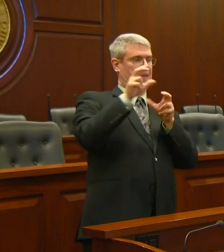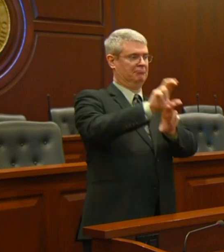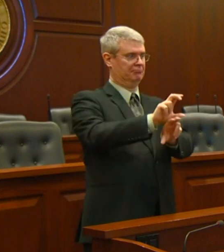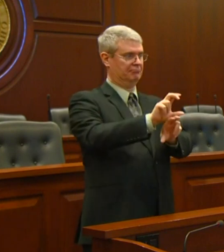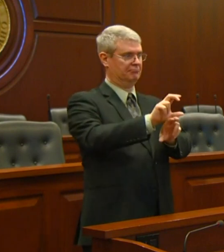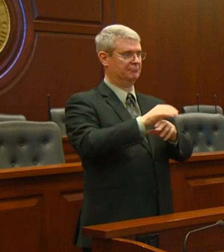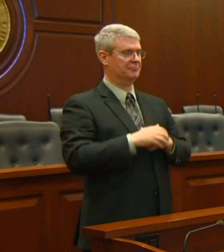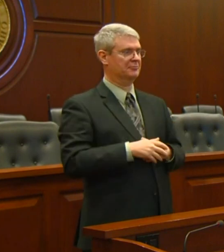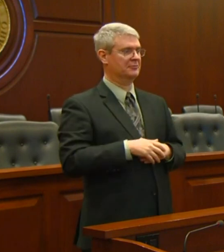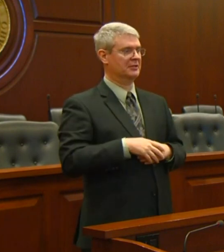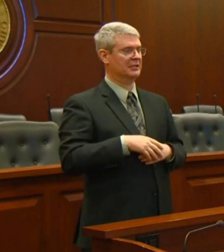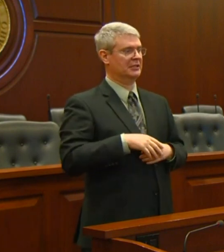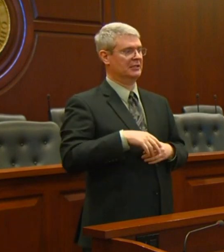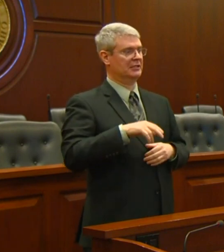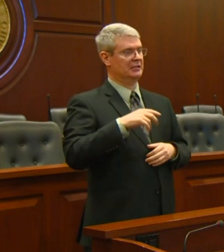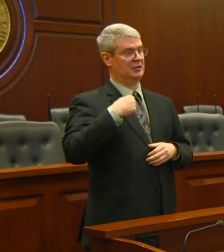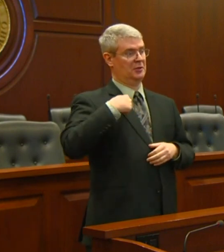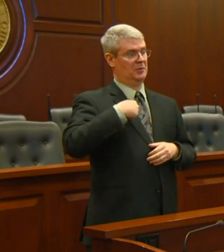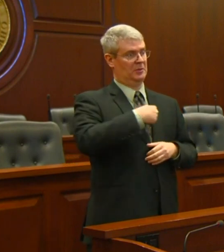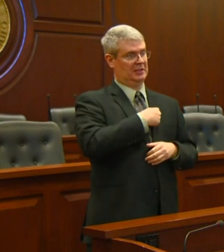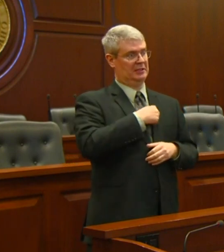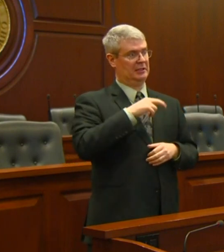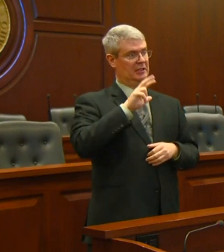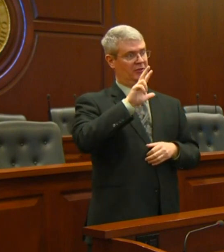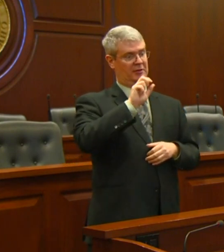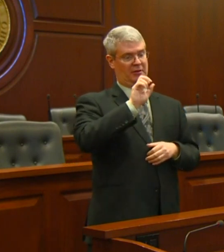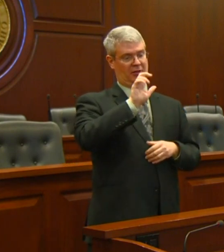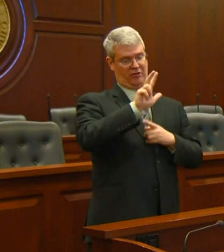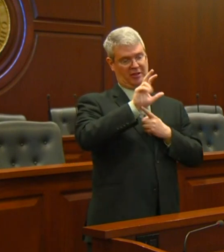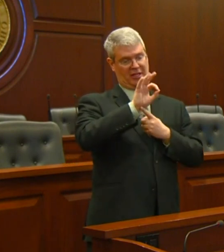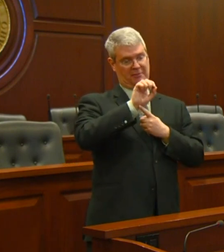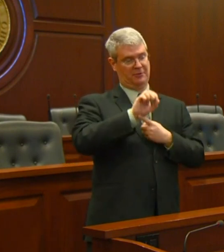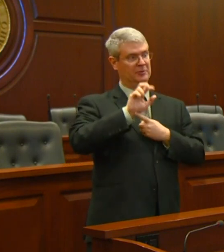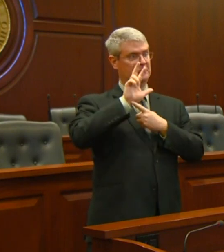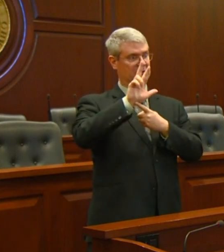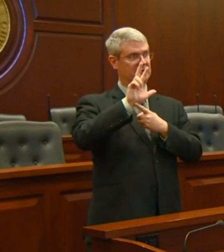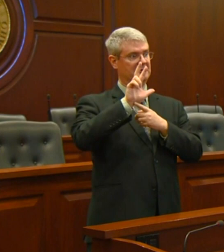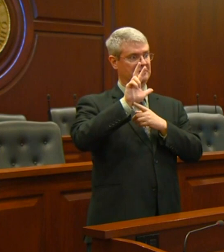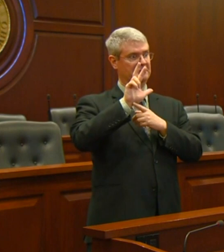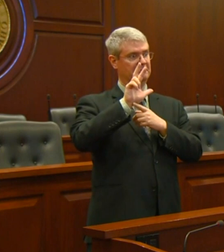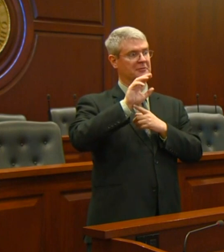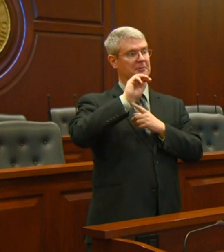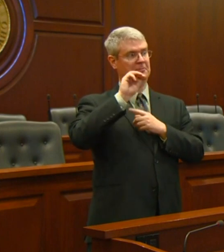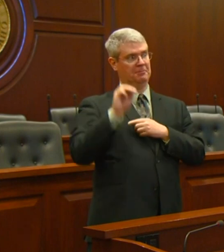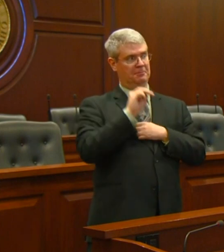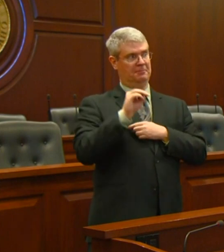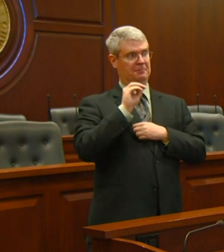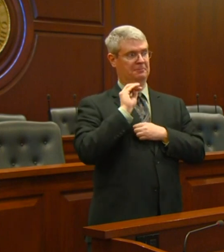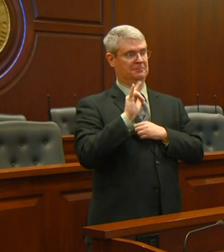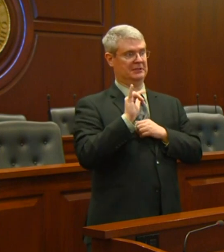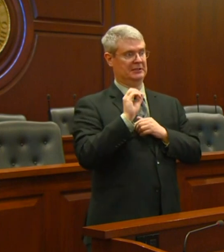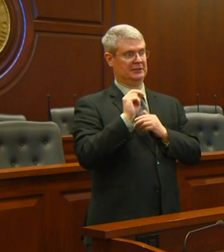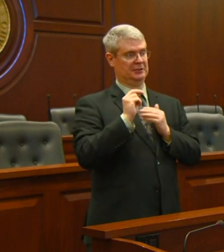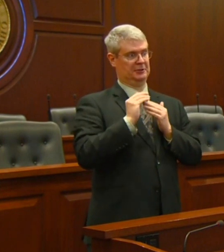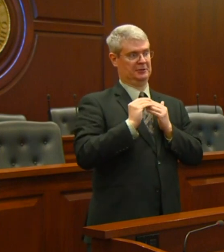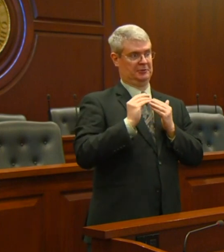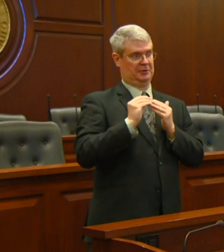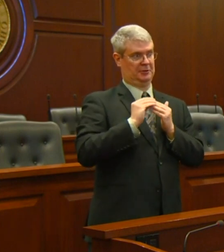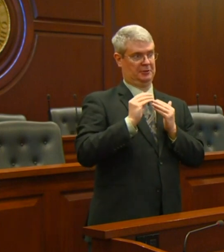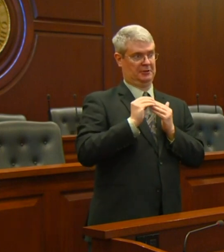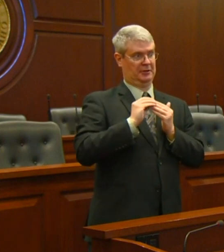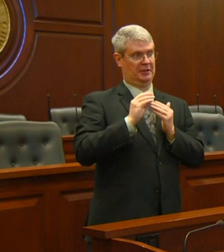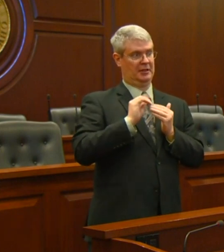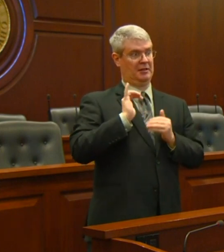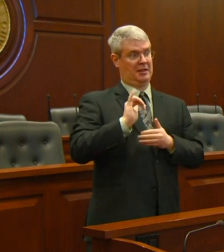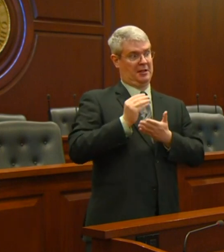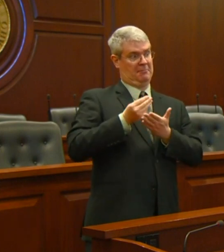.3 million from the tax relief fund to the disaster emergency account. That is the